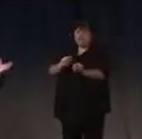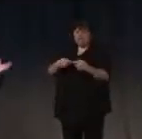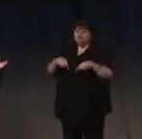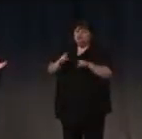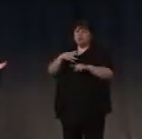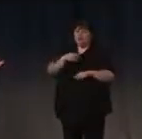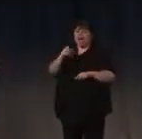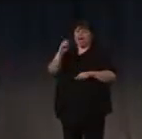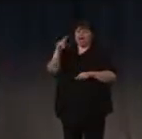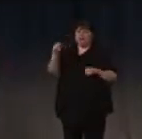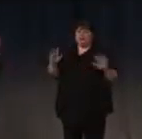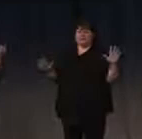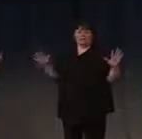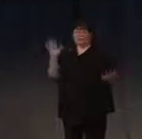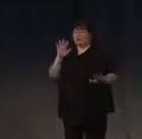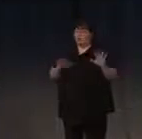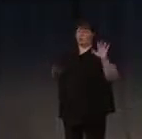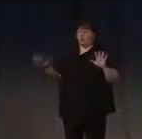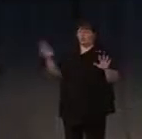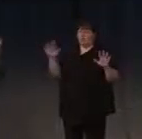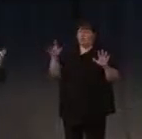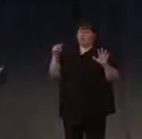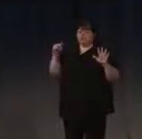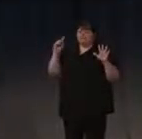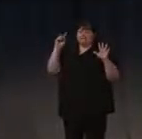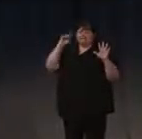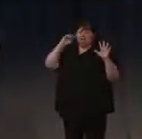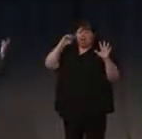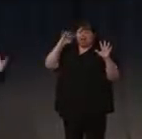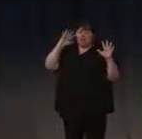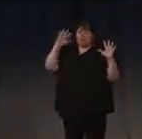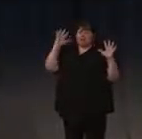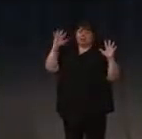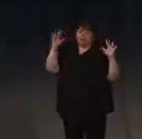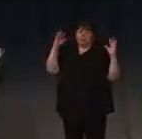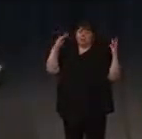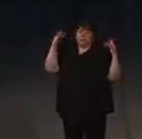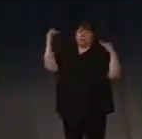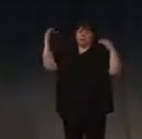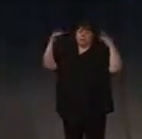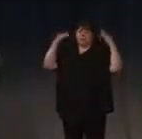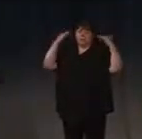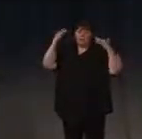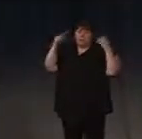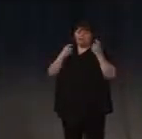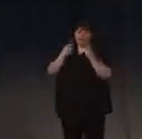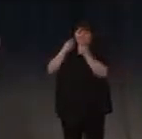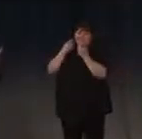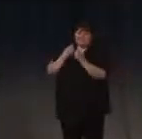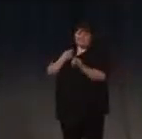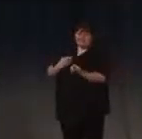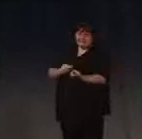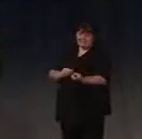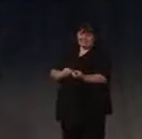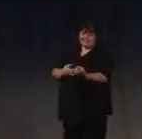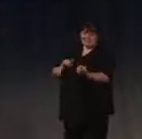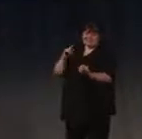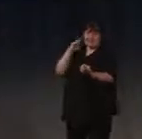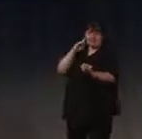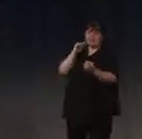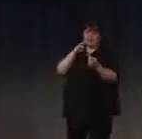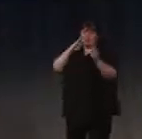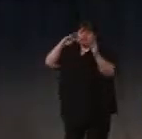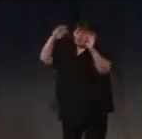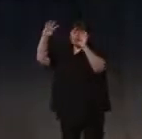it can feel like that, too, because the sound, too, of the, especially in a ski, if you skied in a whiteout, you know, that sound of the